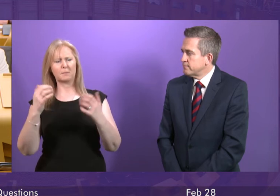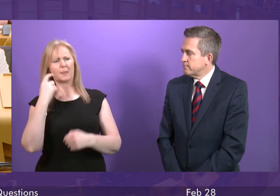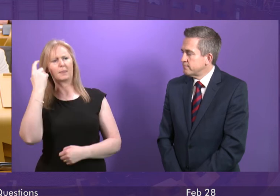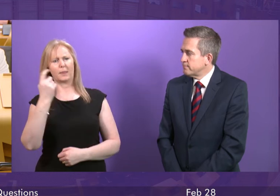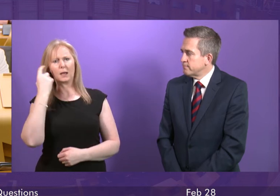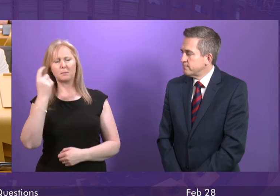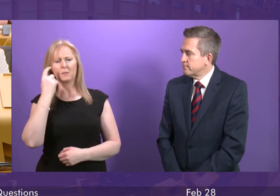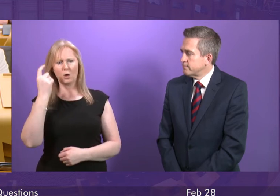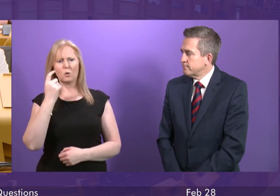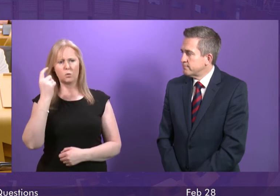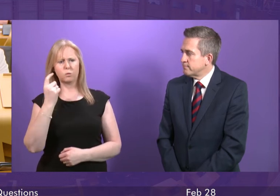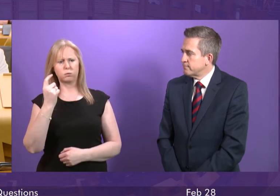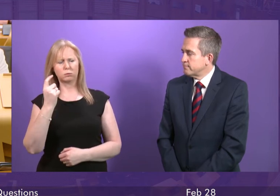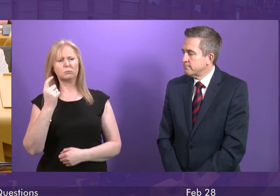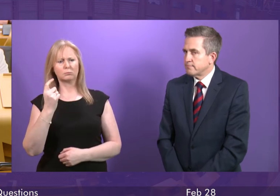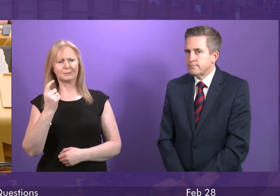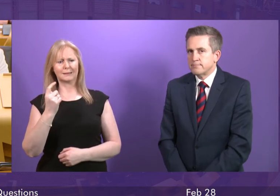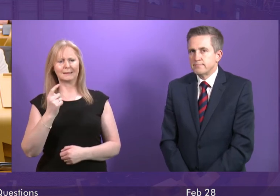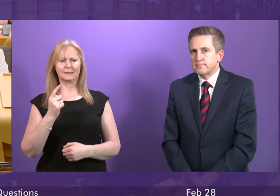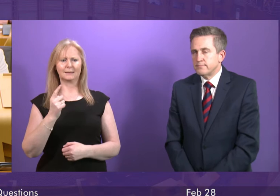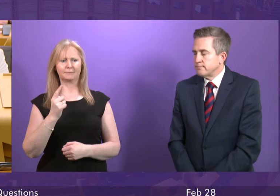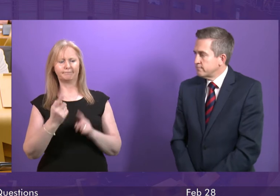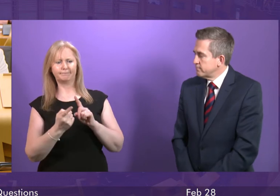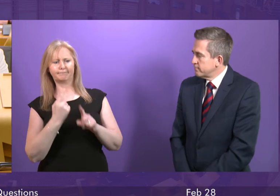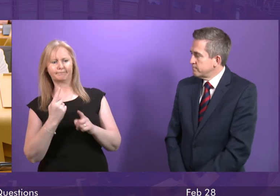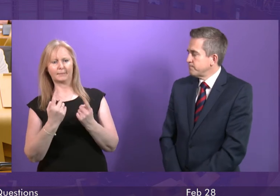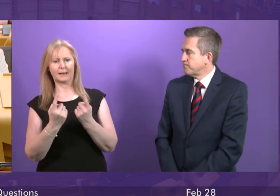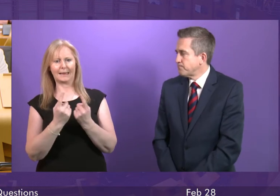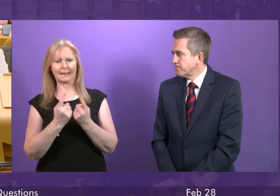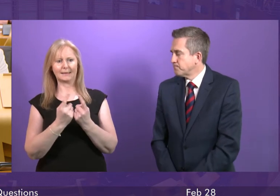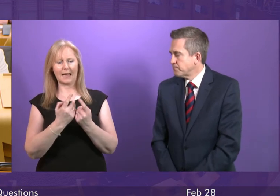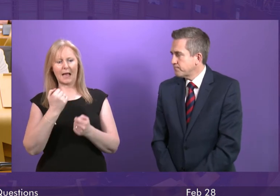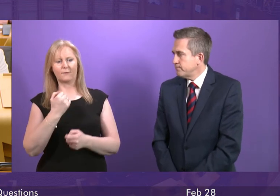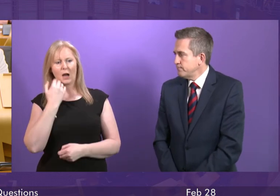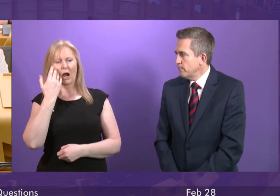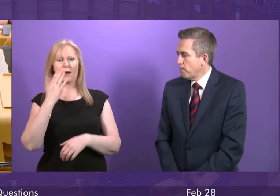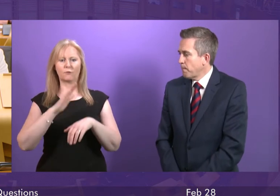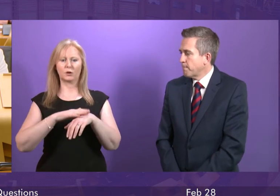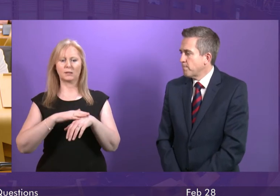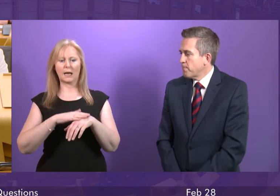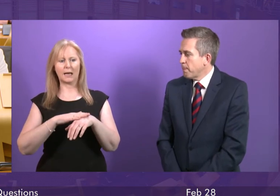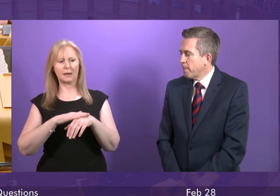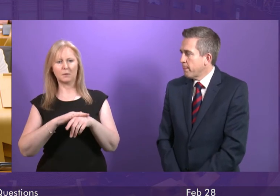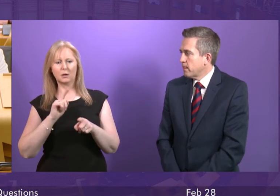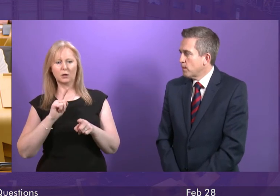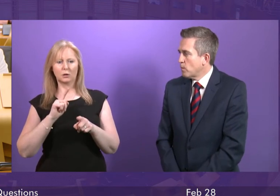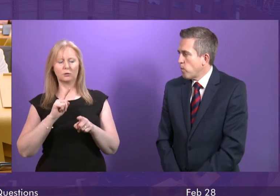hard about the kind of knee-jerk opposition that we see every time we do as much as contemplate